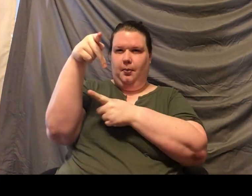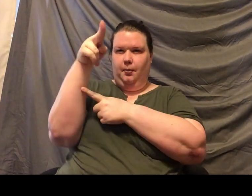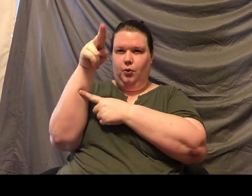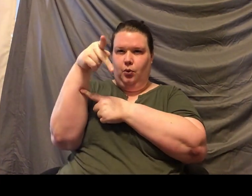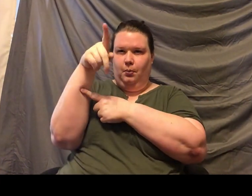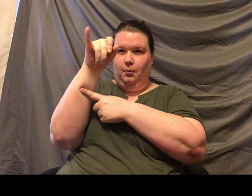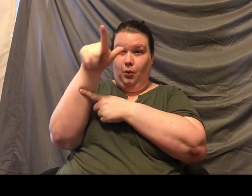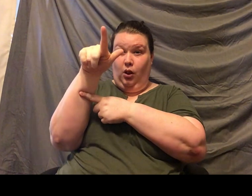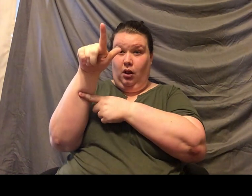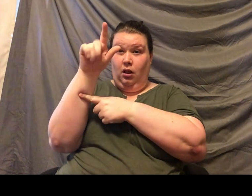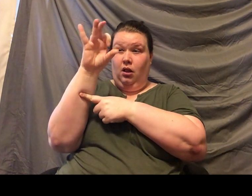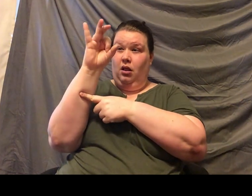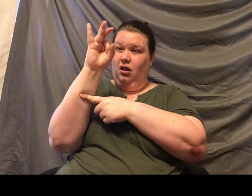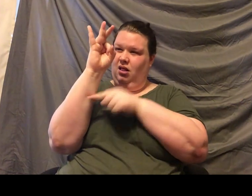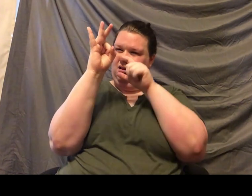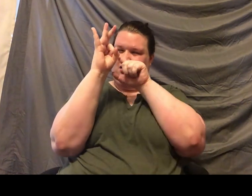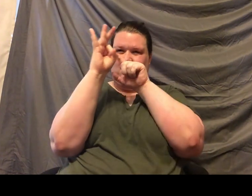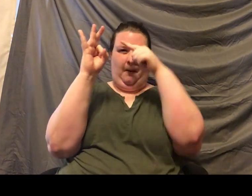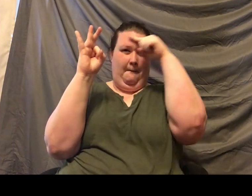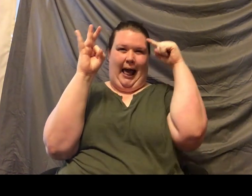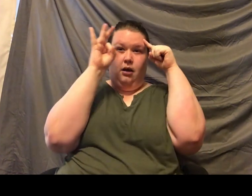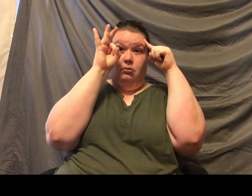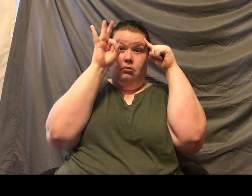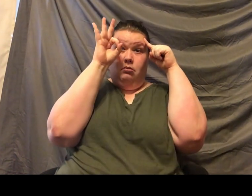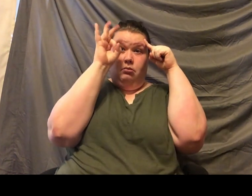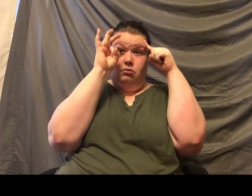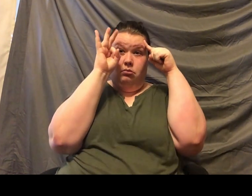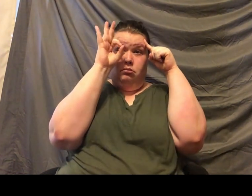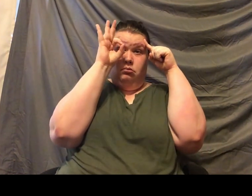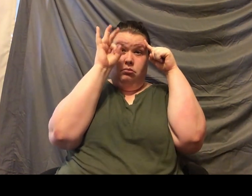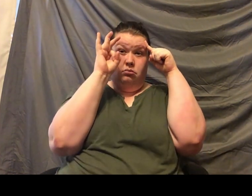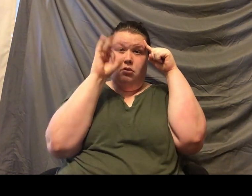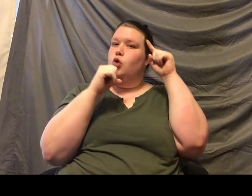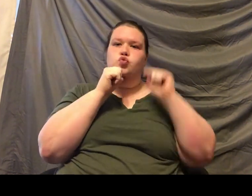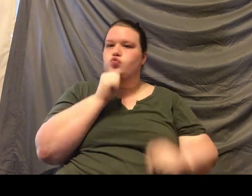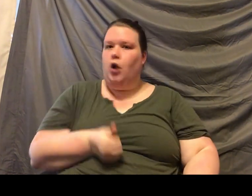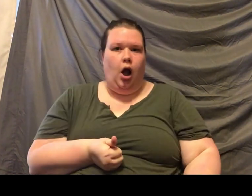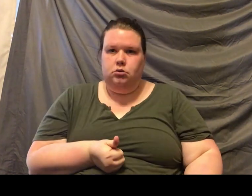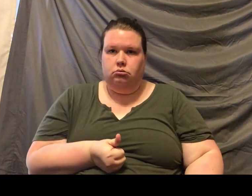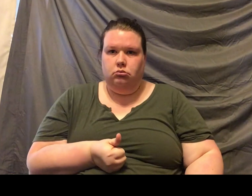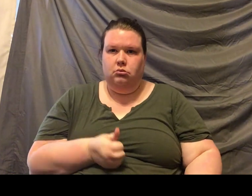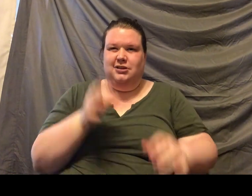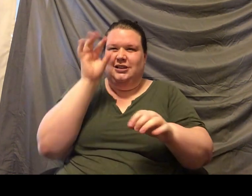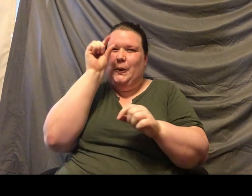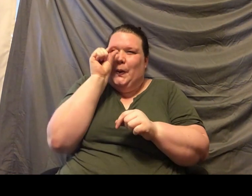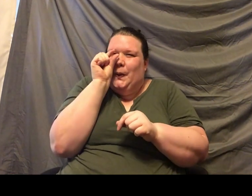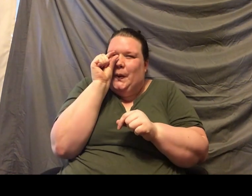really bad eyesight. So he's got these teeny tiny pupils. They don't let a lot of light in and they don't really dilate. Do you know why that